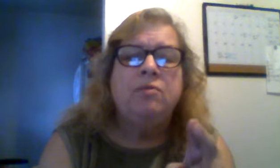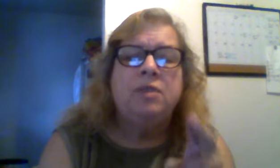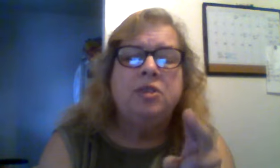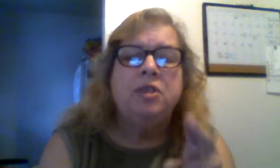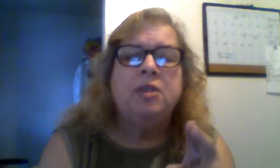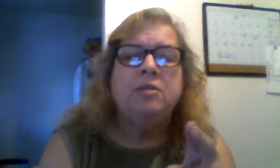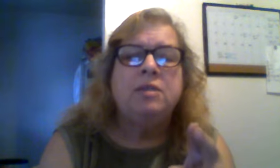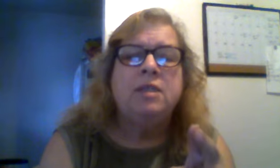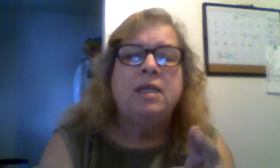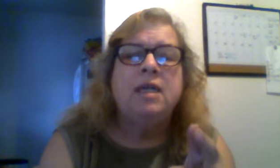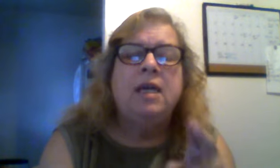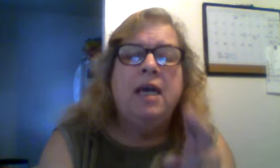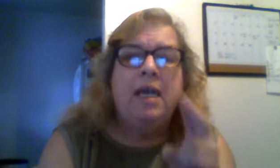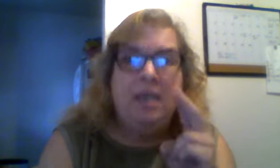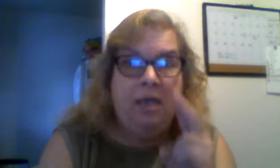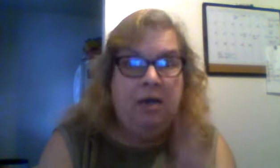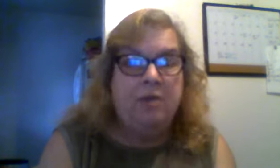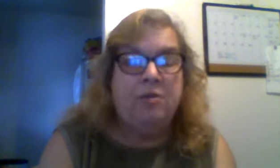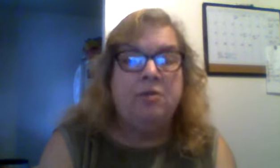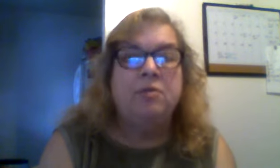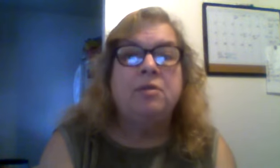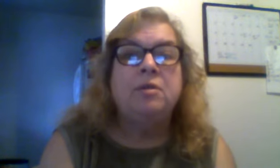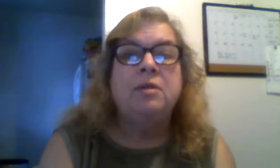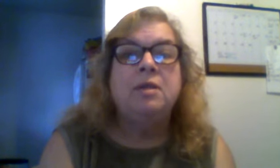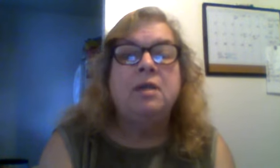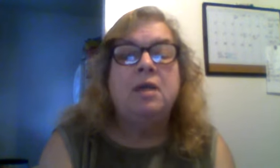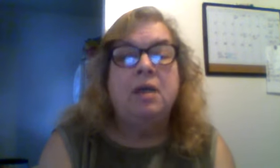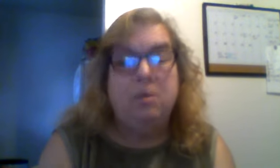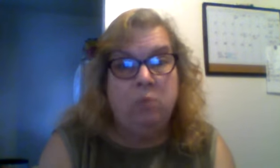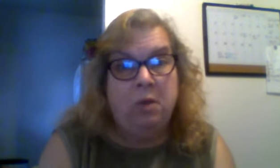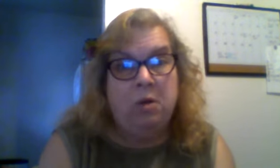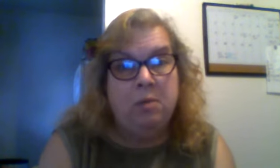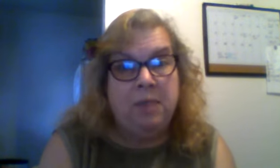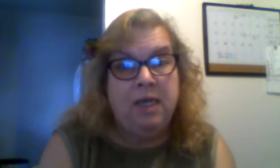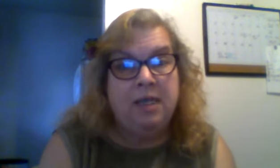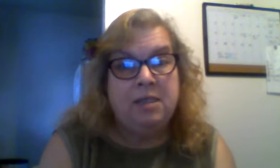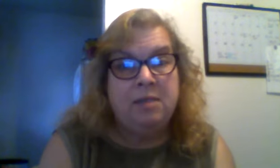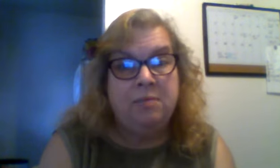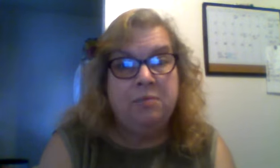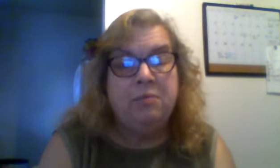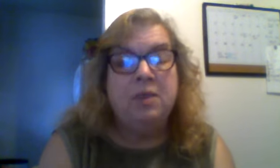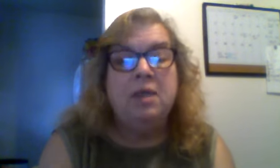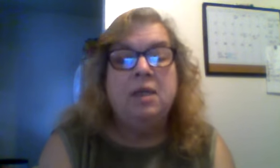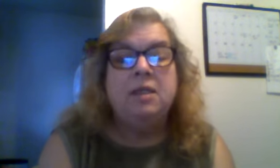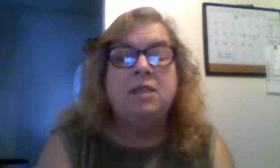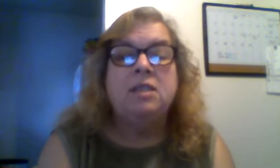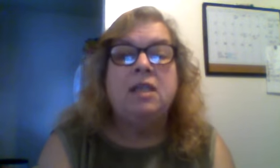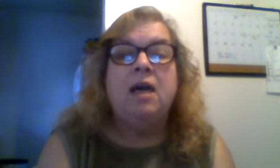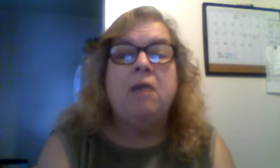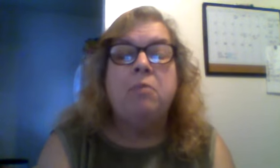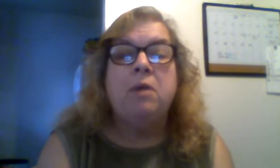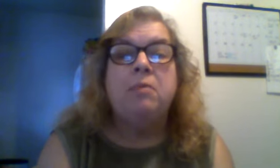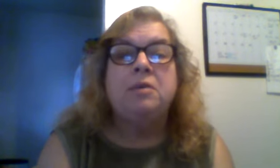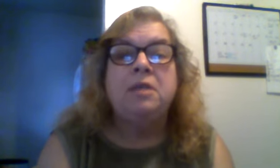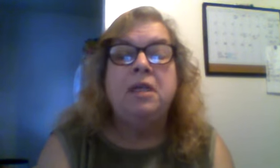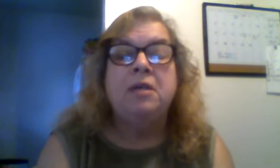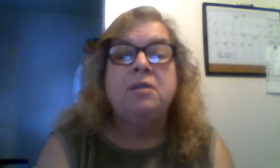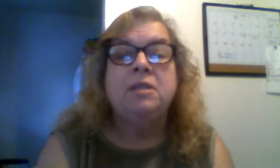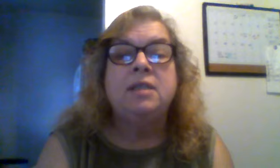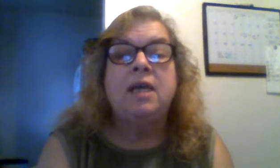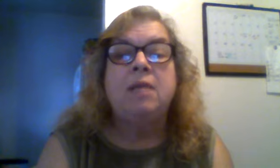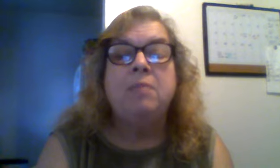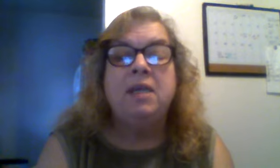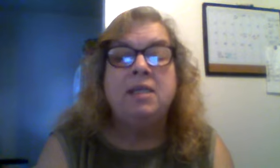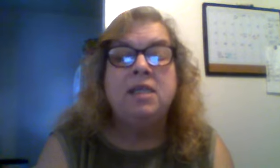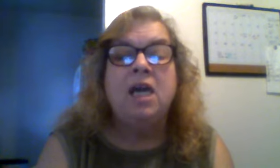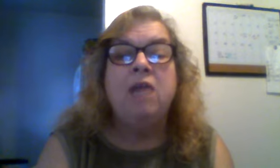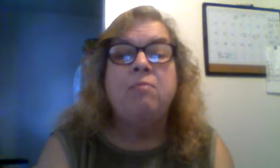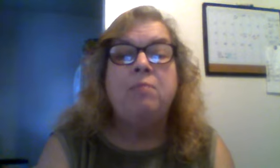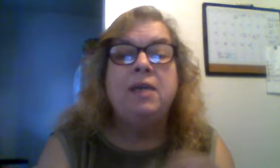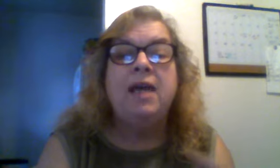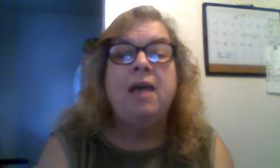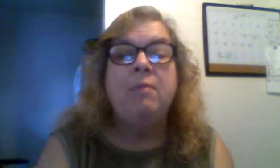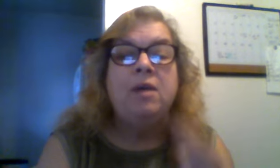the jiggers and other unwelcome guests this love prepper here saying be safe be happy